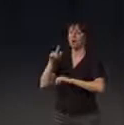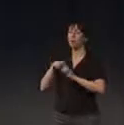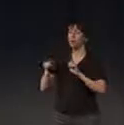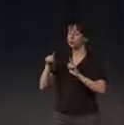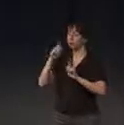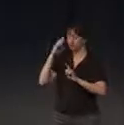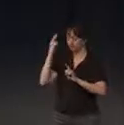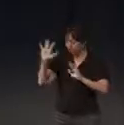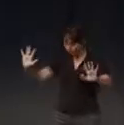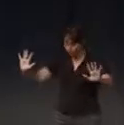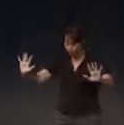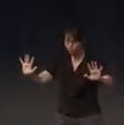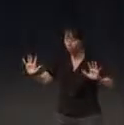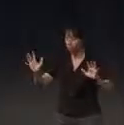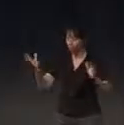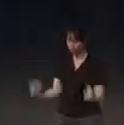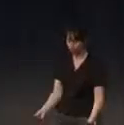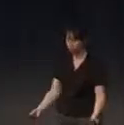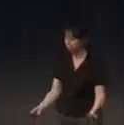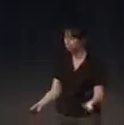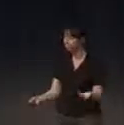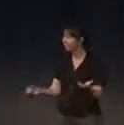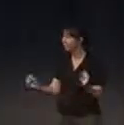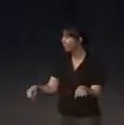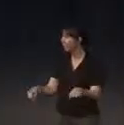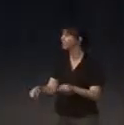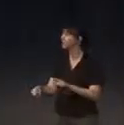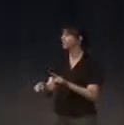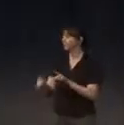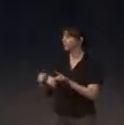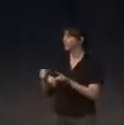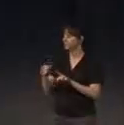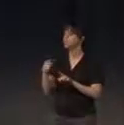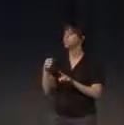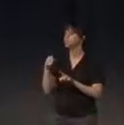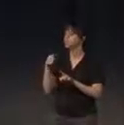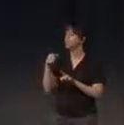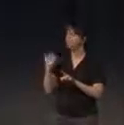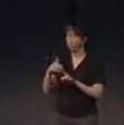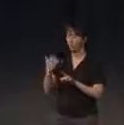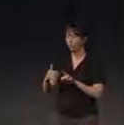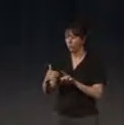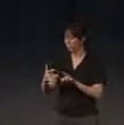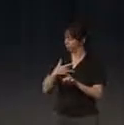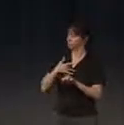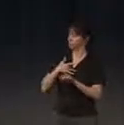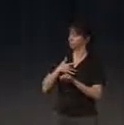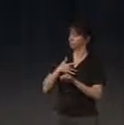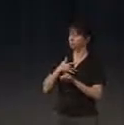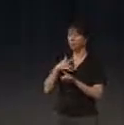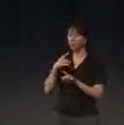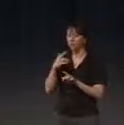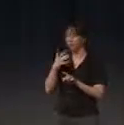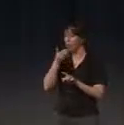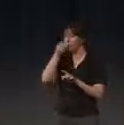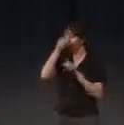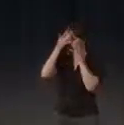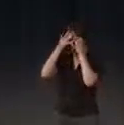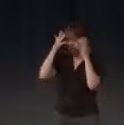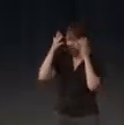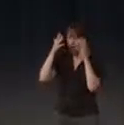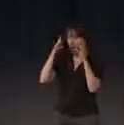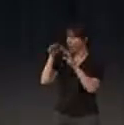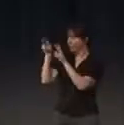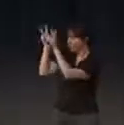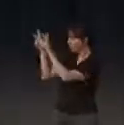when Bruno talked also from matter of fact to a matter of concern, you know, it became really something that... Oh my God! There was somebody else